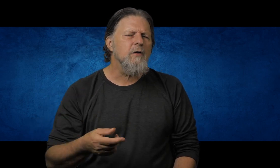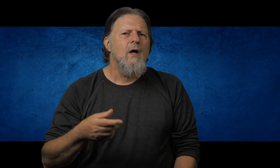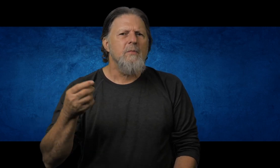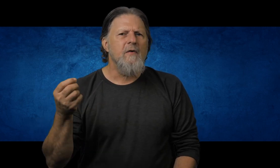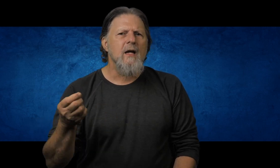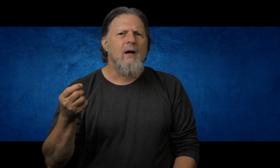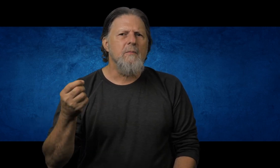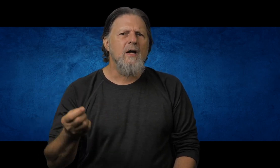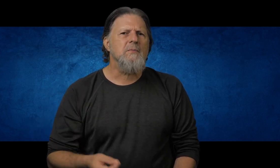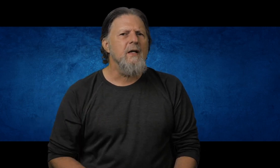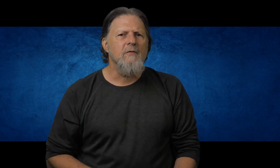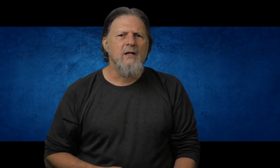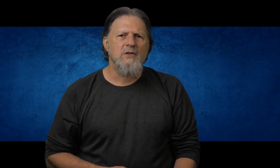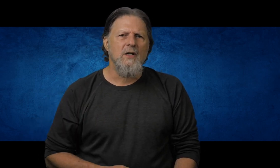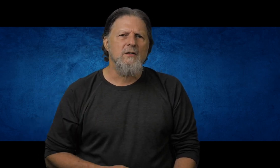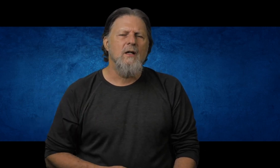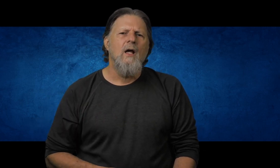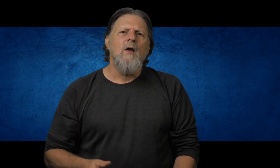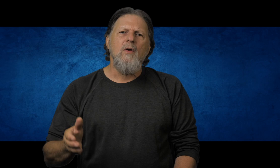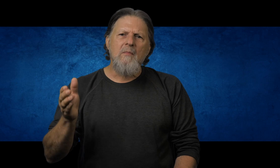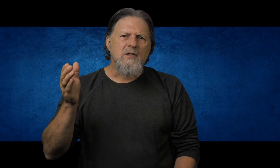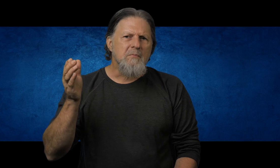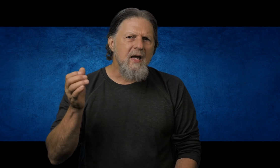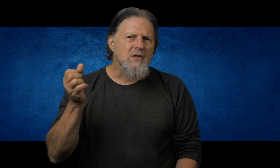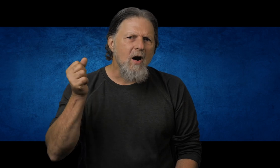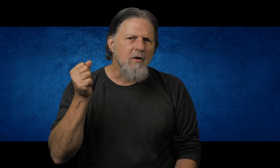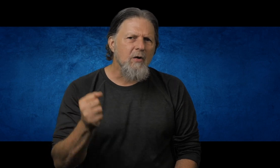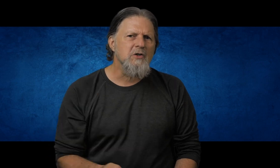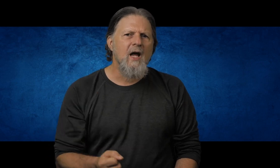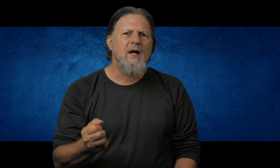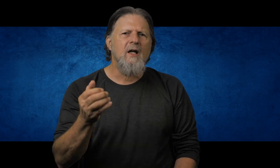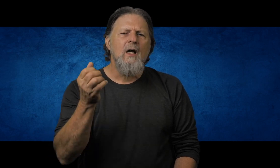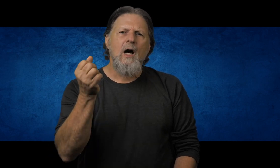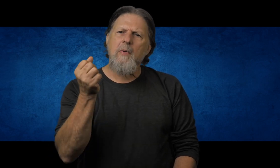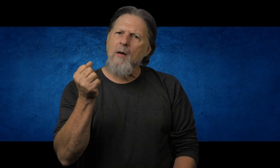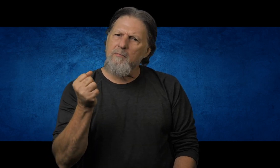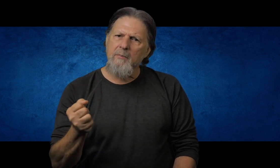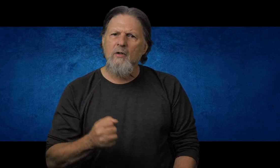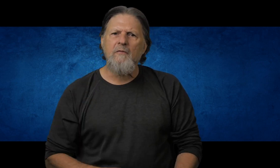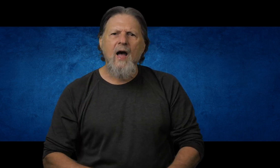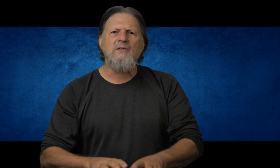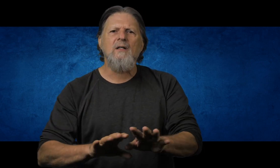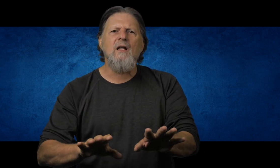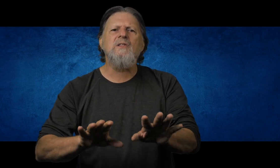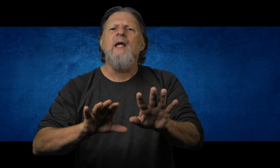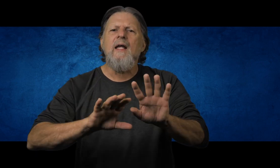truth provided by the breastplate of righteousness. We must base our Christianity upon biblical facts that tell us it